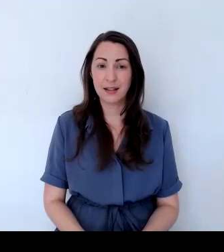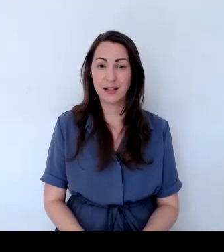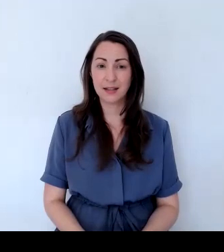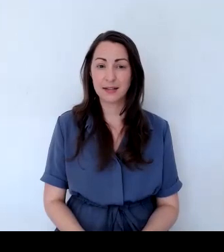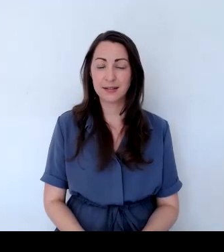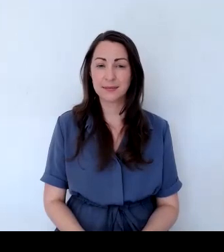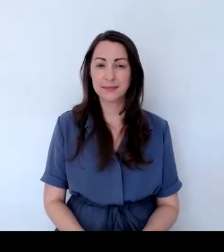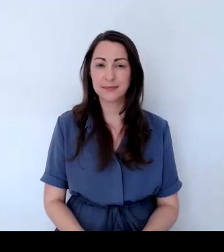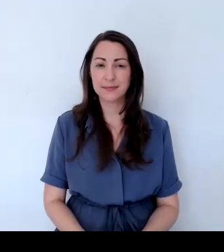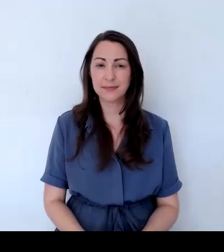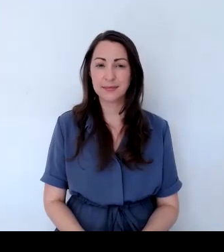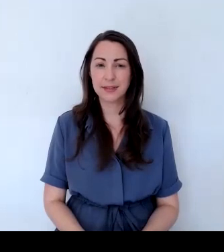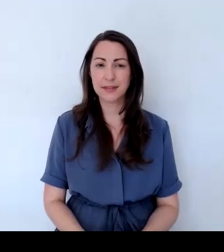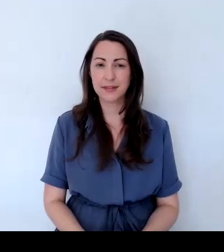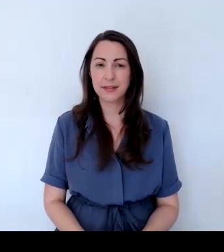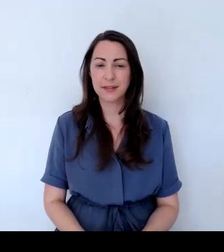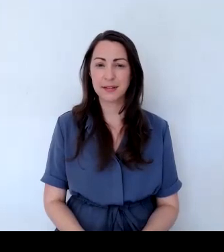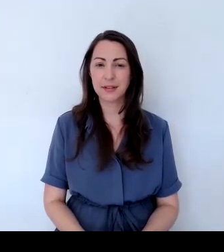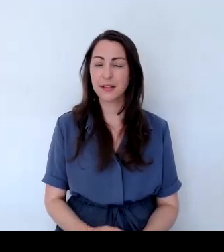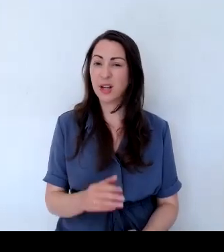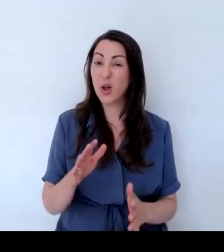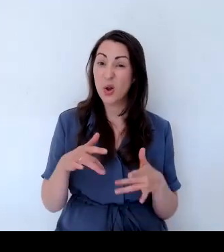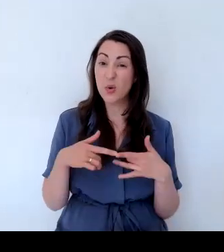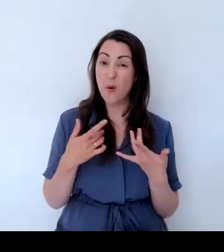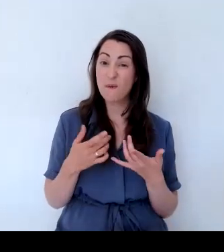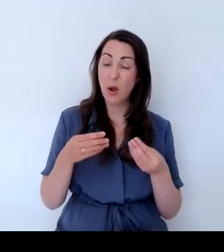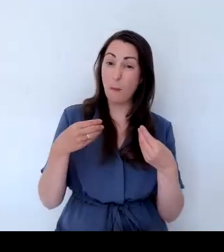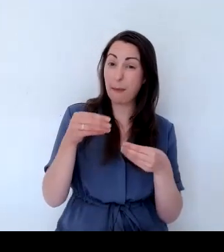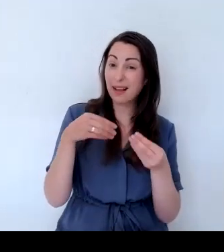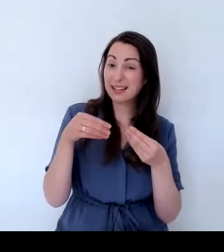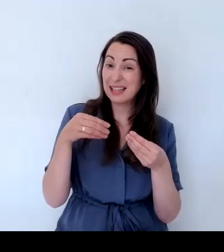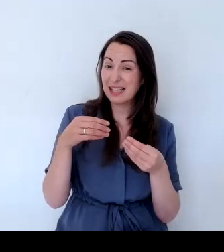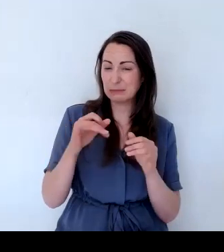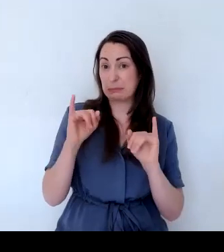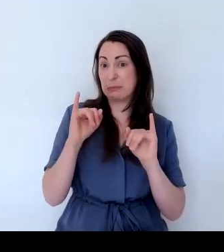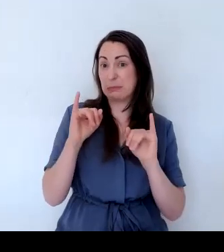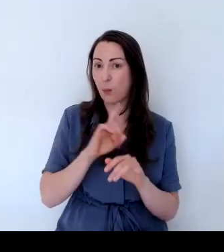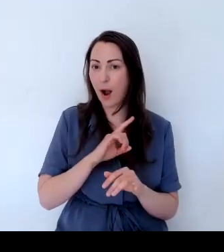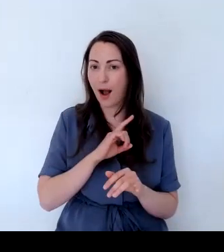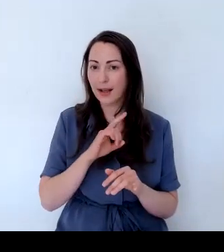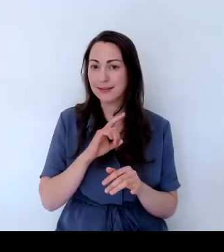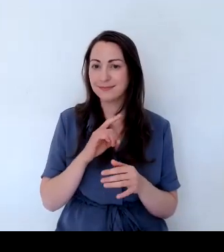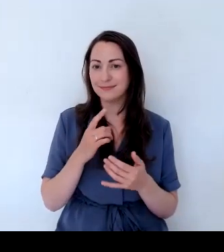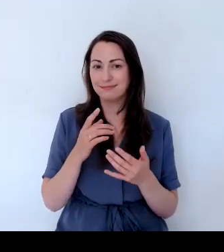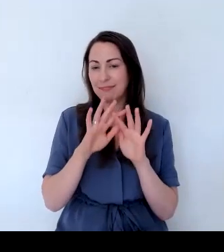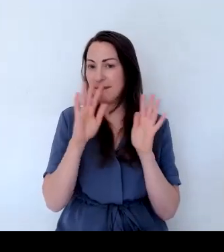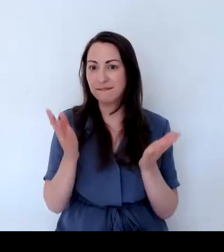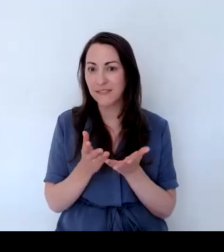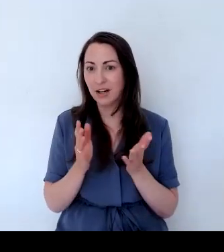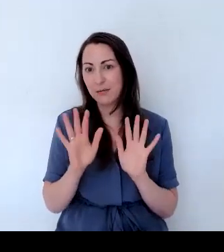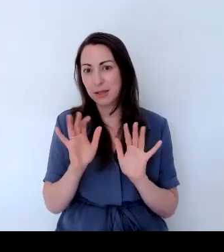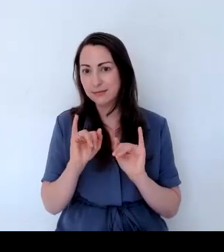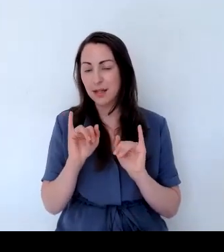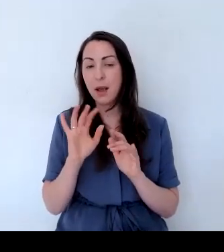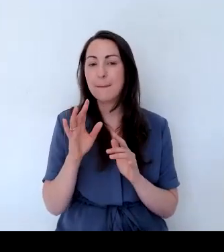you know, you don't want to use plastic because, you know, single-use plastic is different to plastic that you're going to be